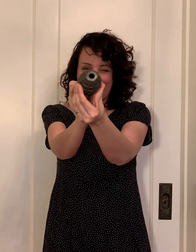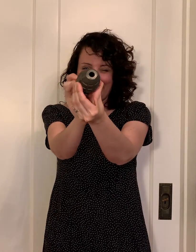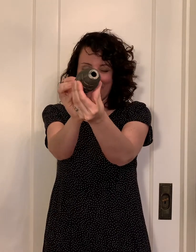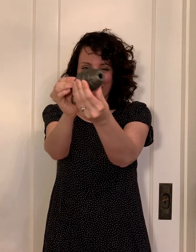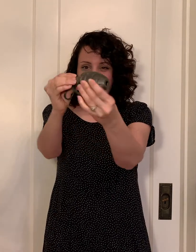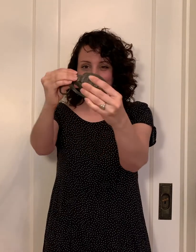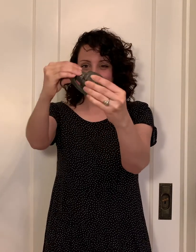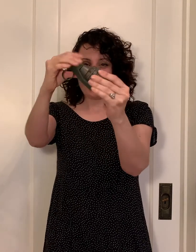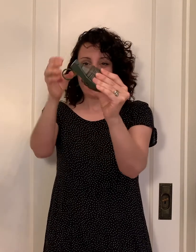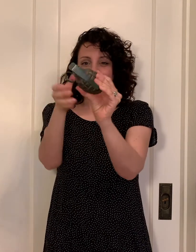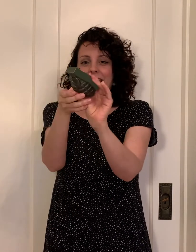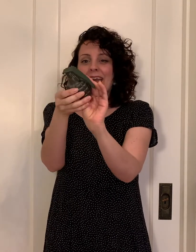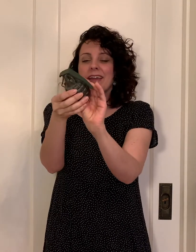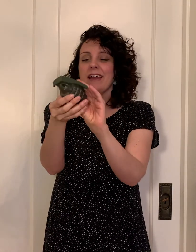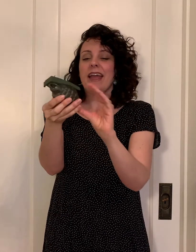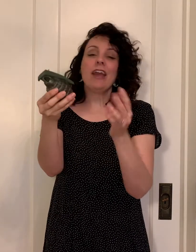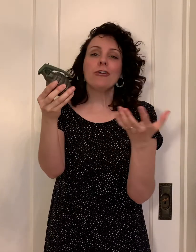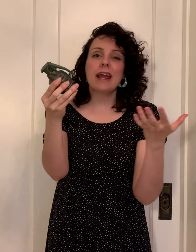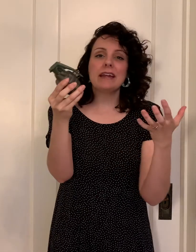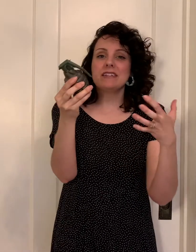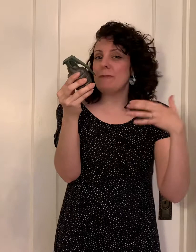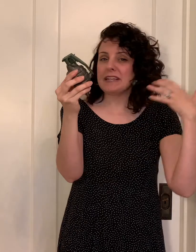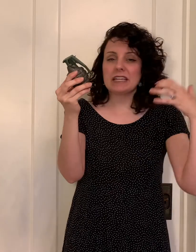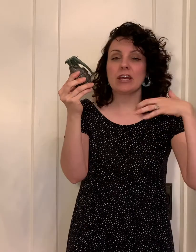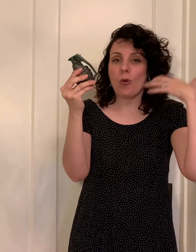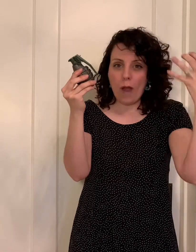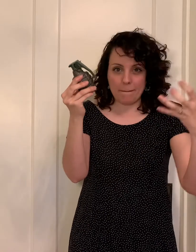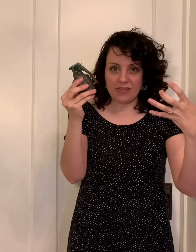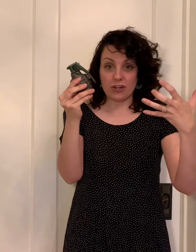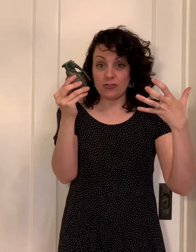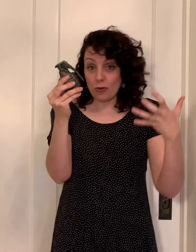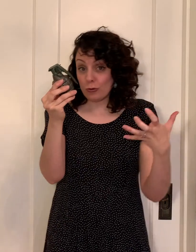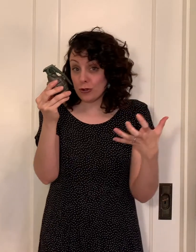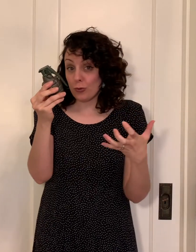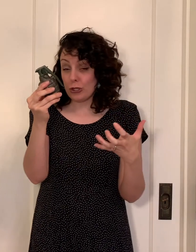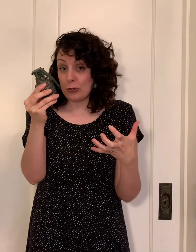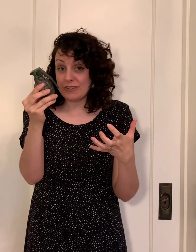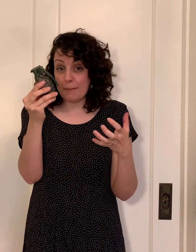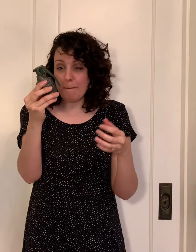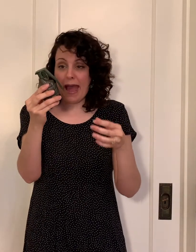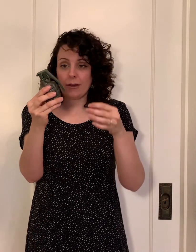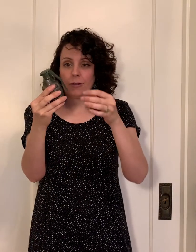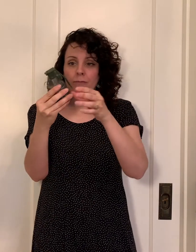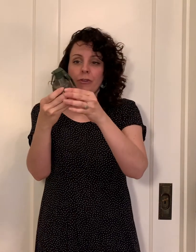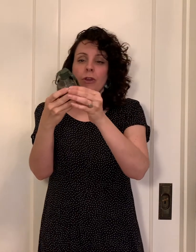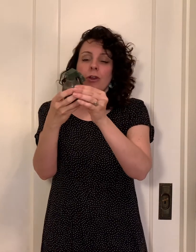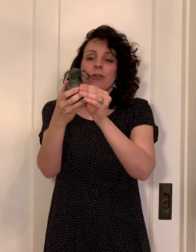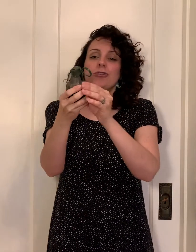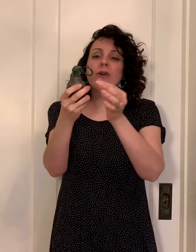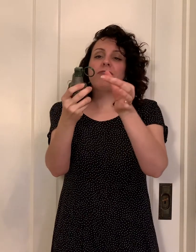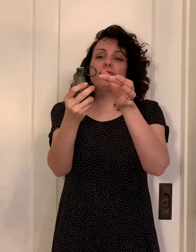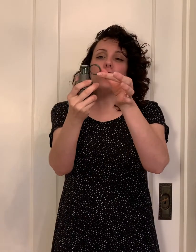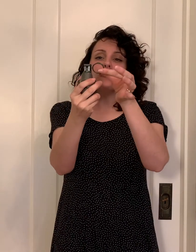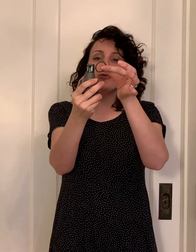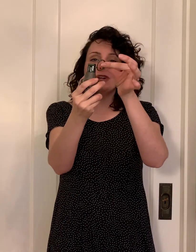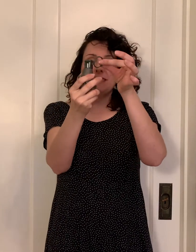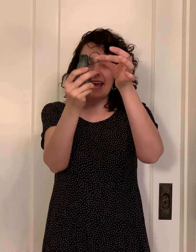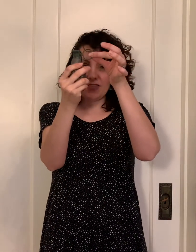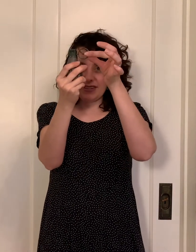and a hand grenade is basically a weapon that a soldier would use in battle so if a soldier were to take this